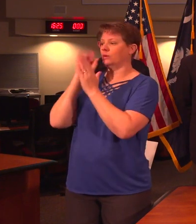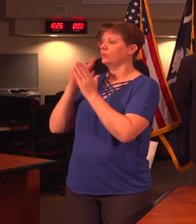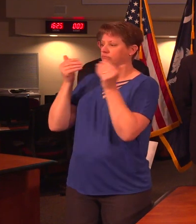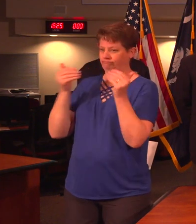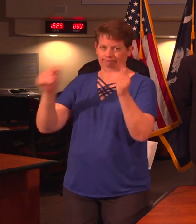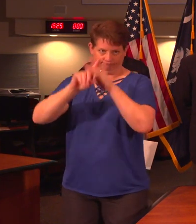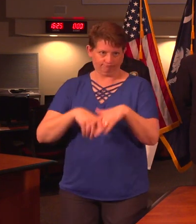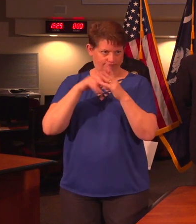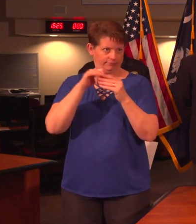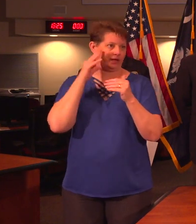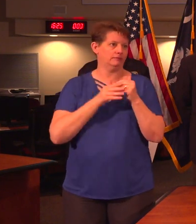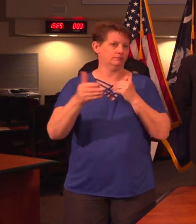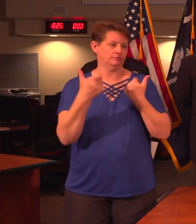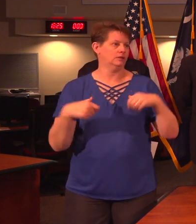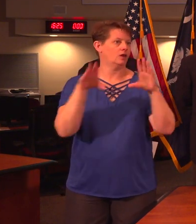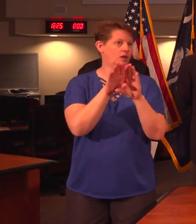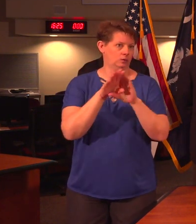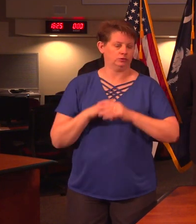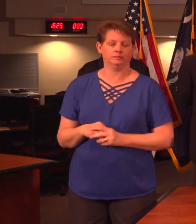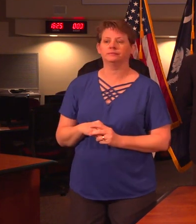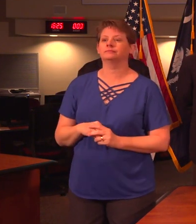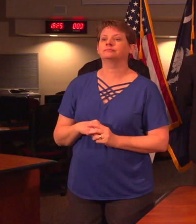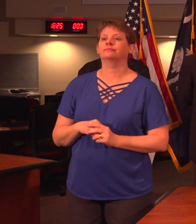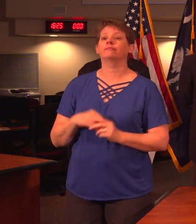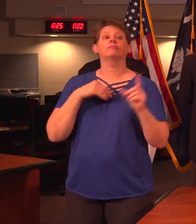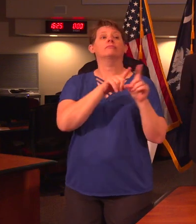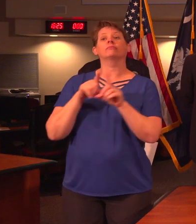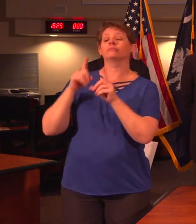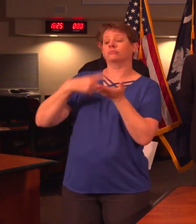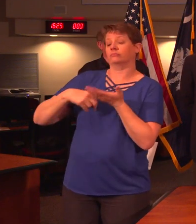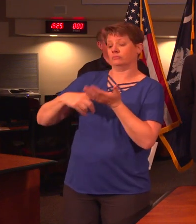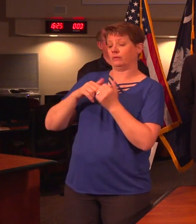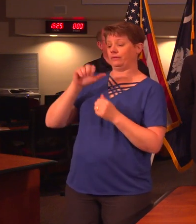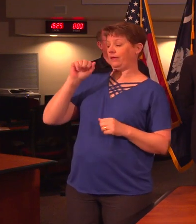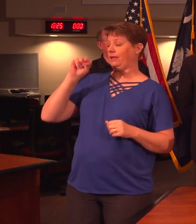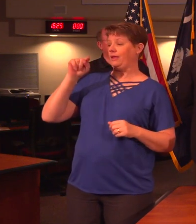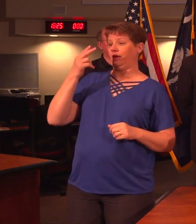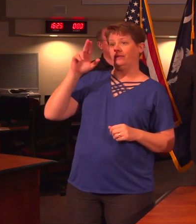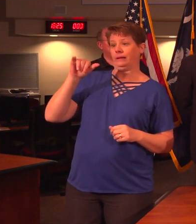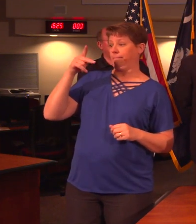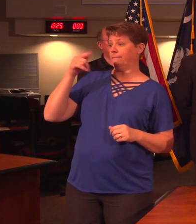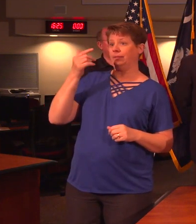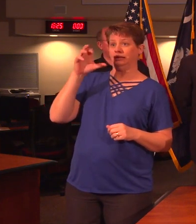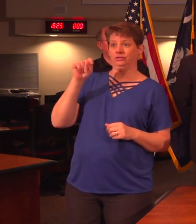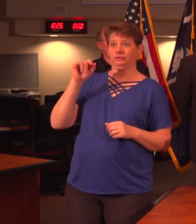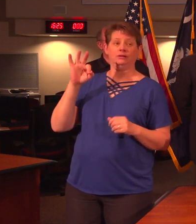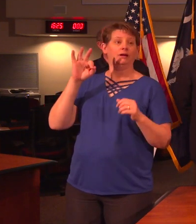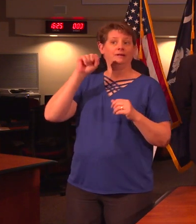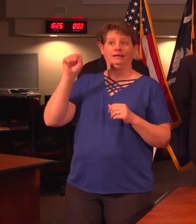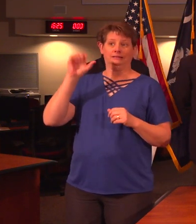closures. Additionally, I have been in discussion with Anthony Padgett, the president of SCETV.